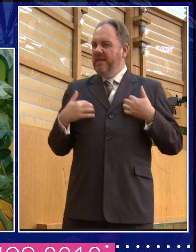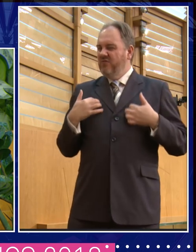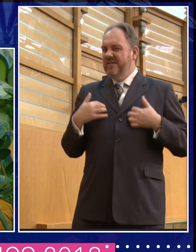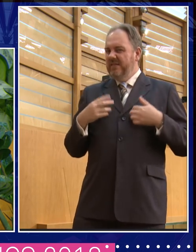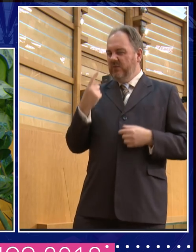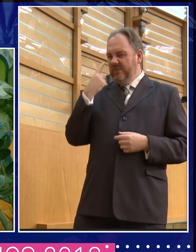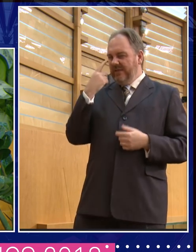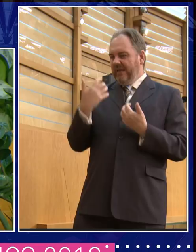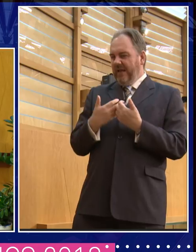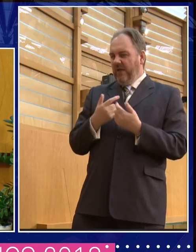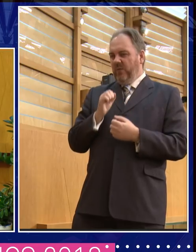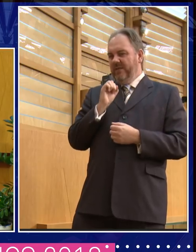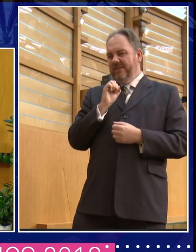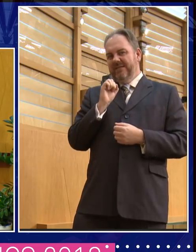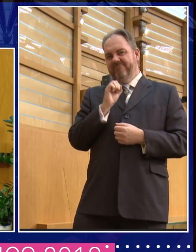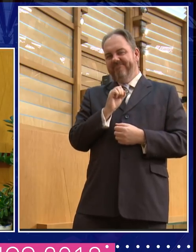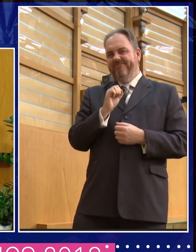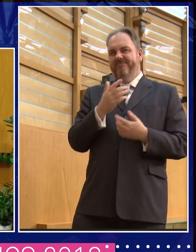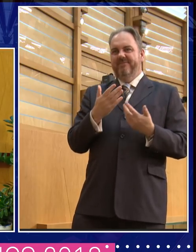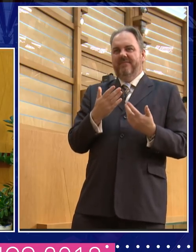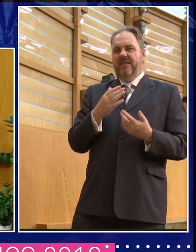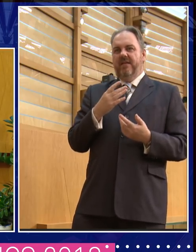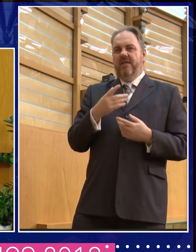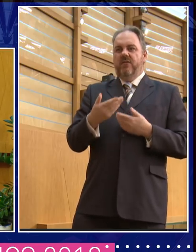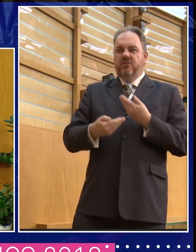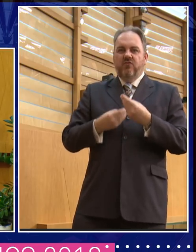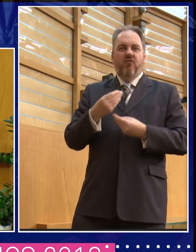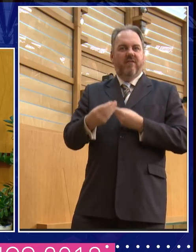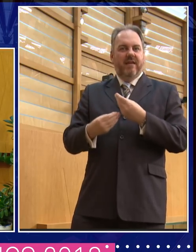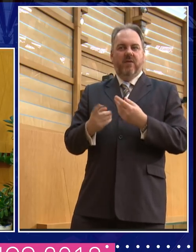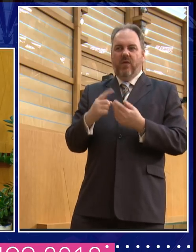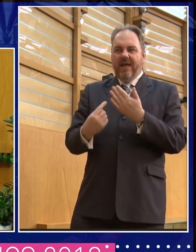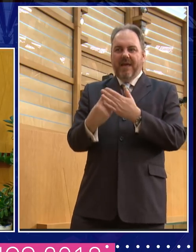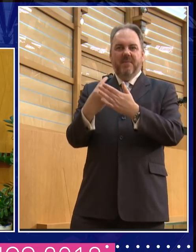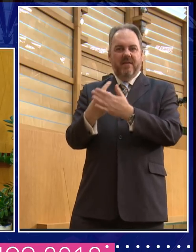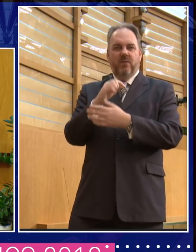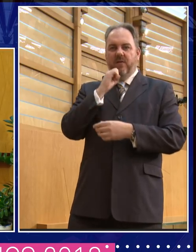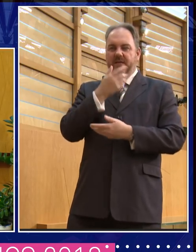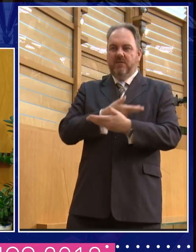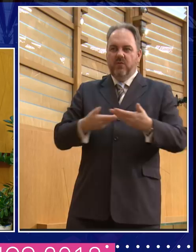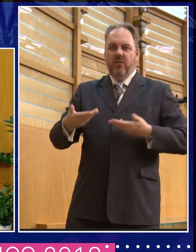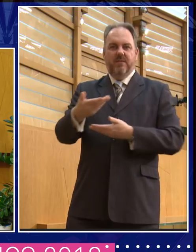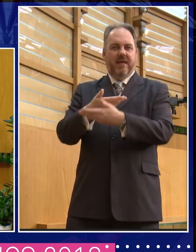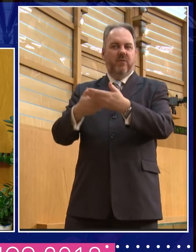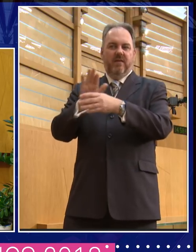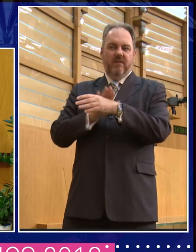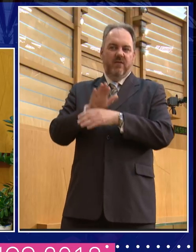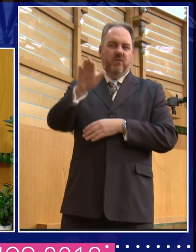gets, uh, replayed and narrativised. You know, who's, who is going to seem the